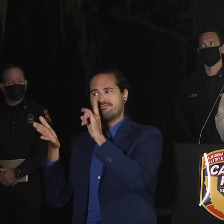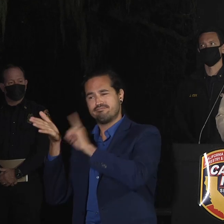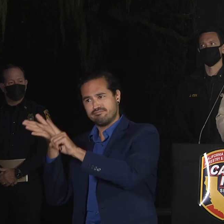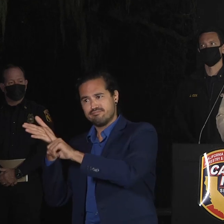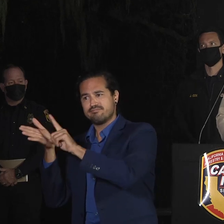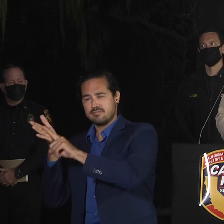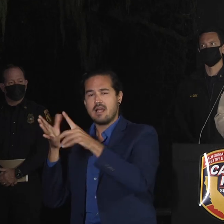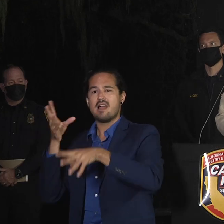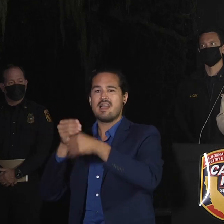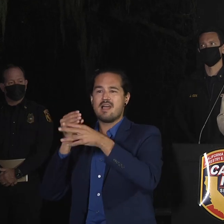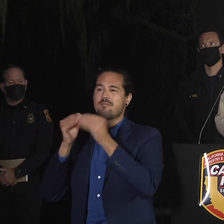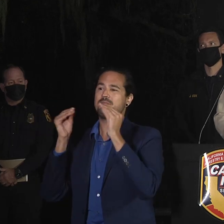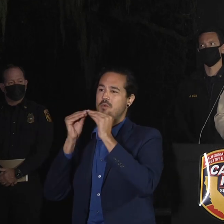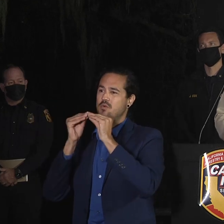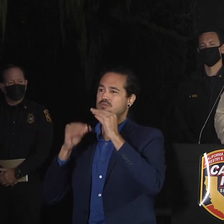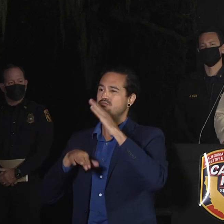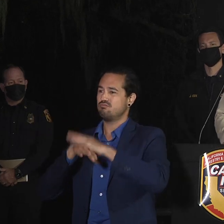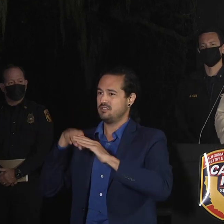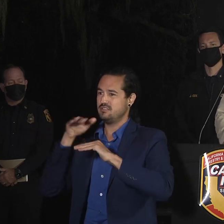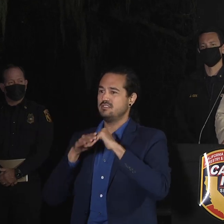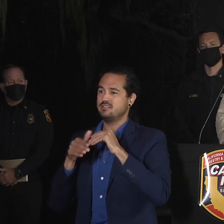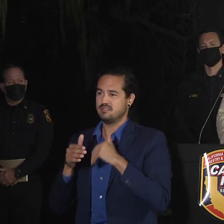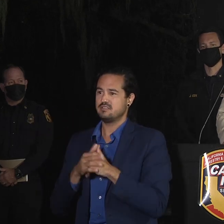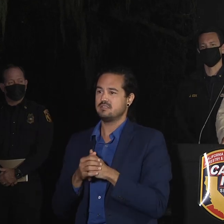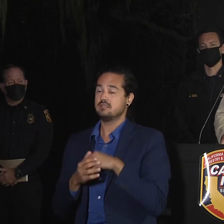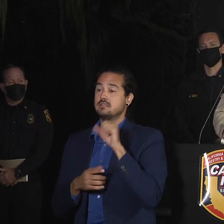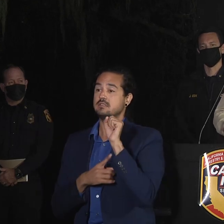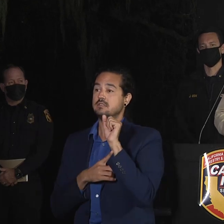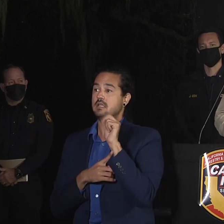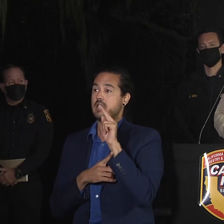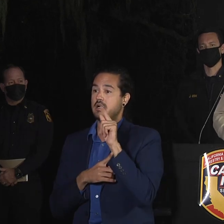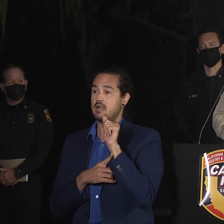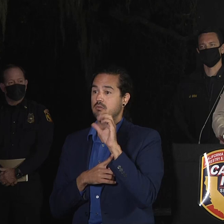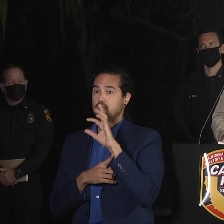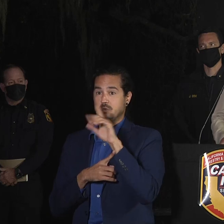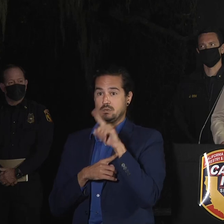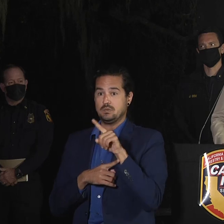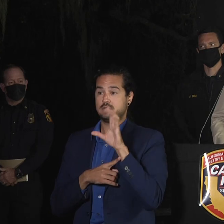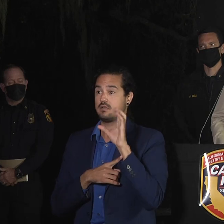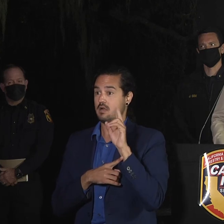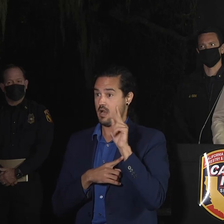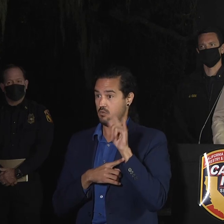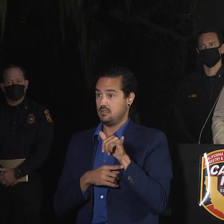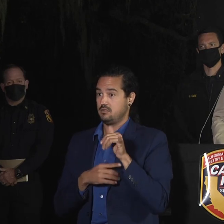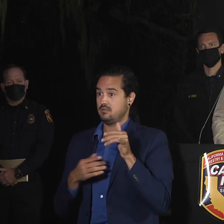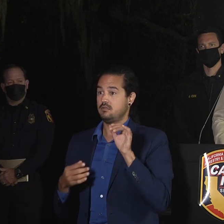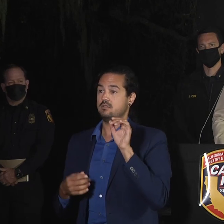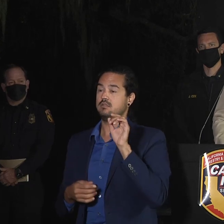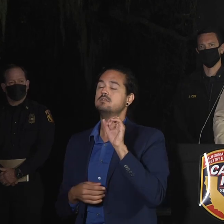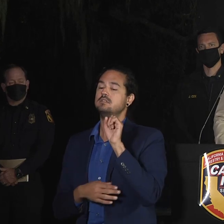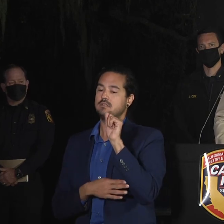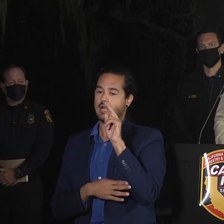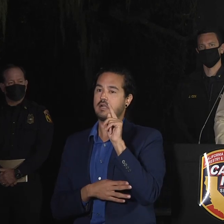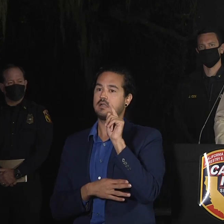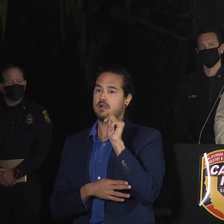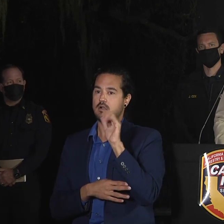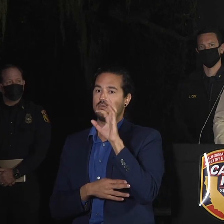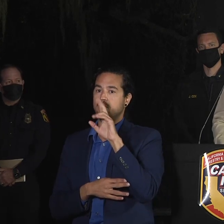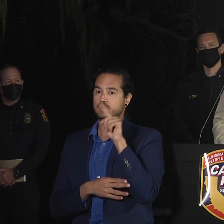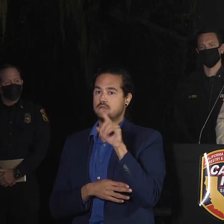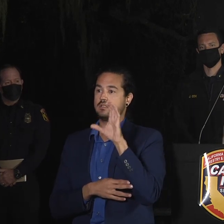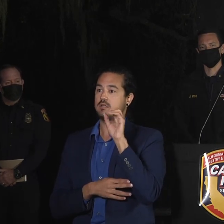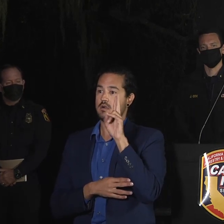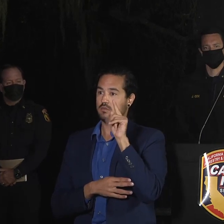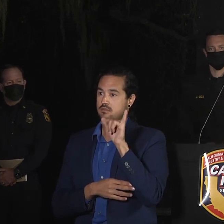County.us and that's Santa Cruz County.us for damage assessment map as well as other resources for folks that have been displaced.